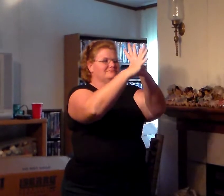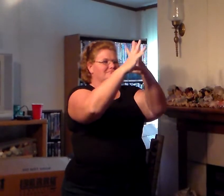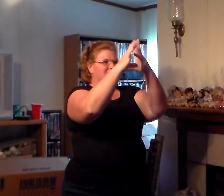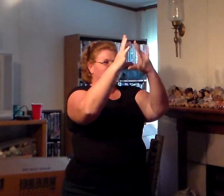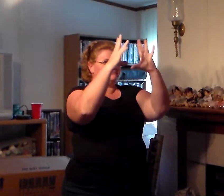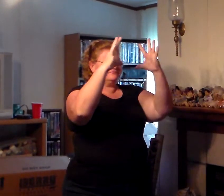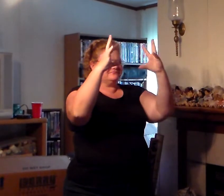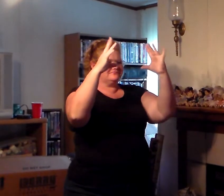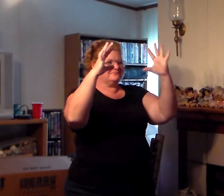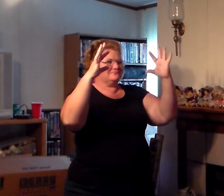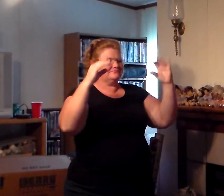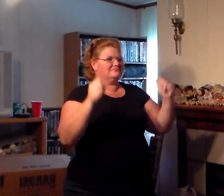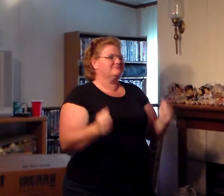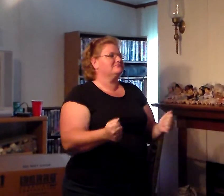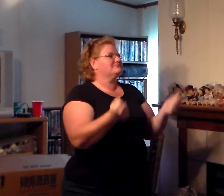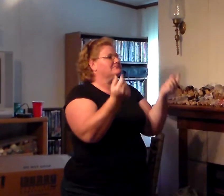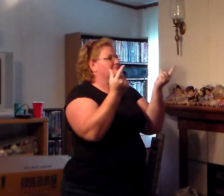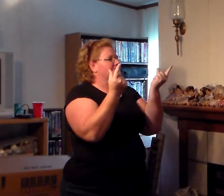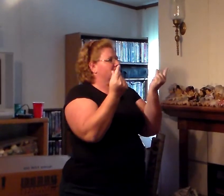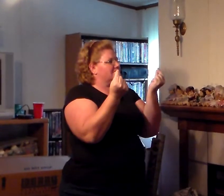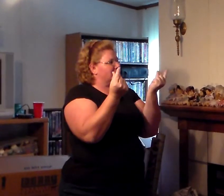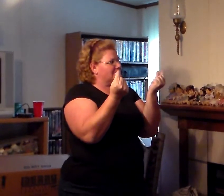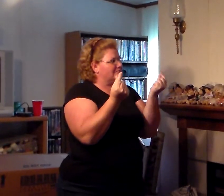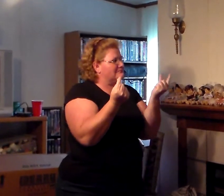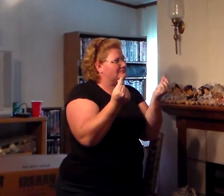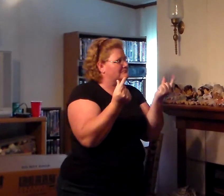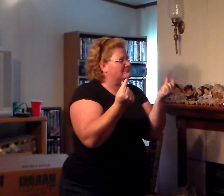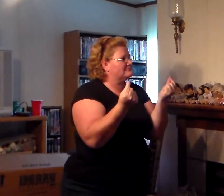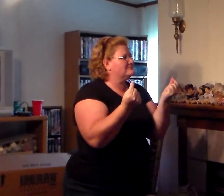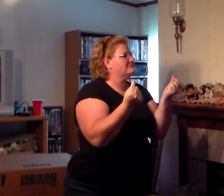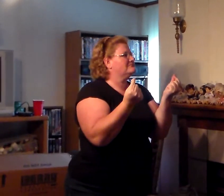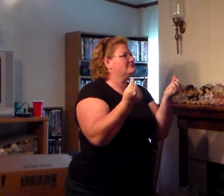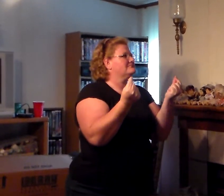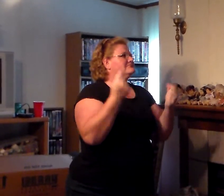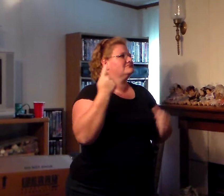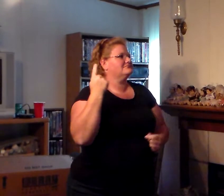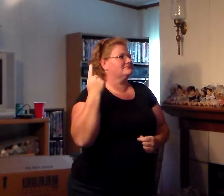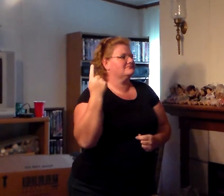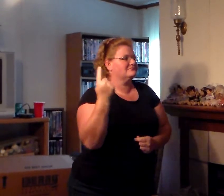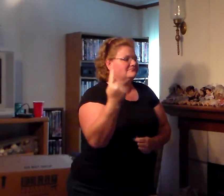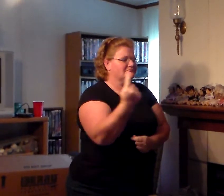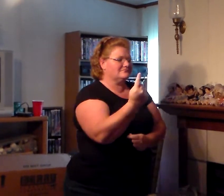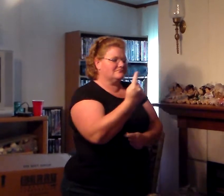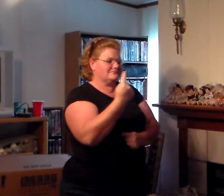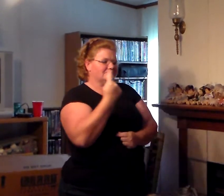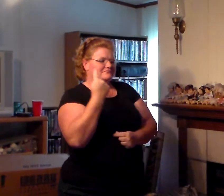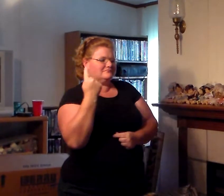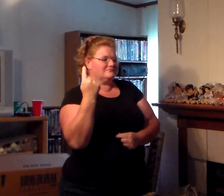When all I would do Is forever